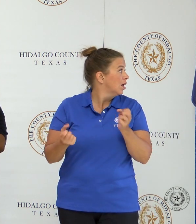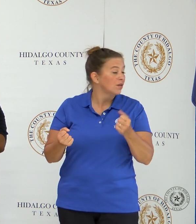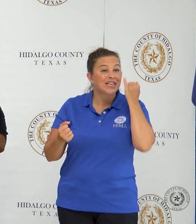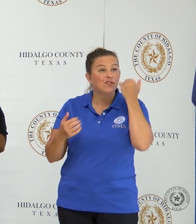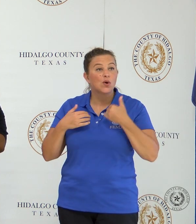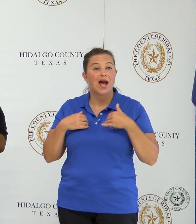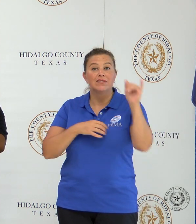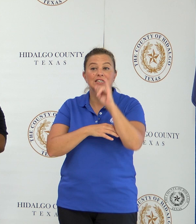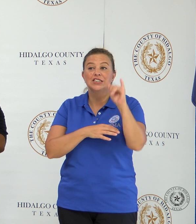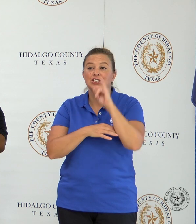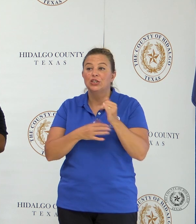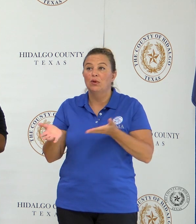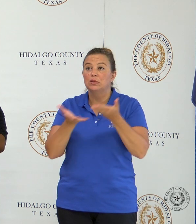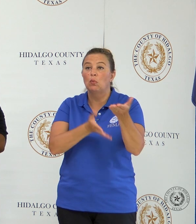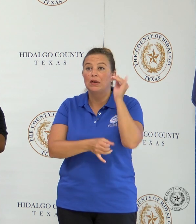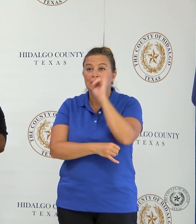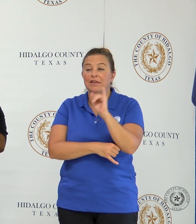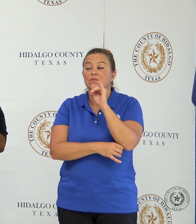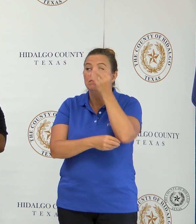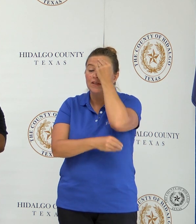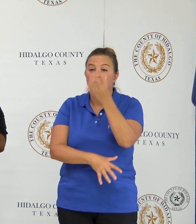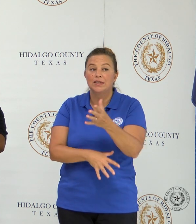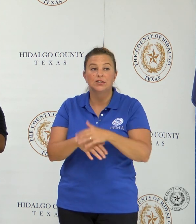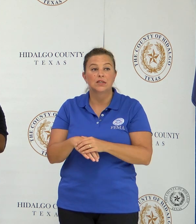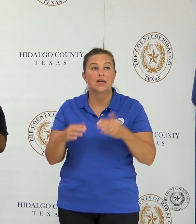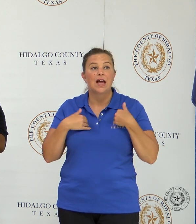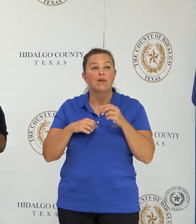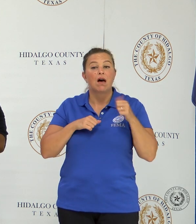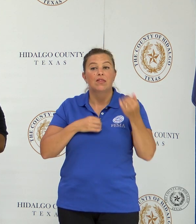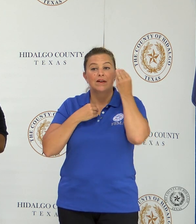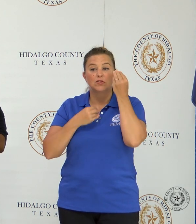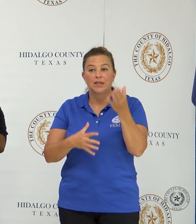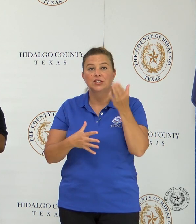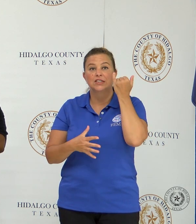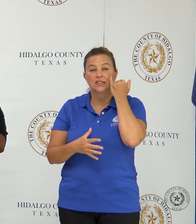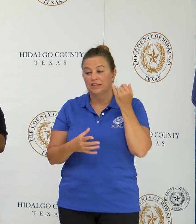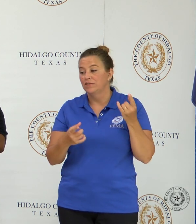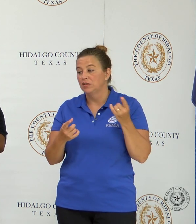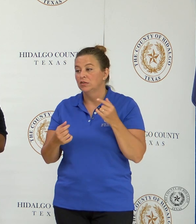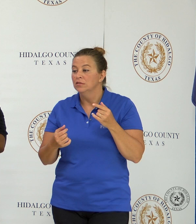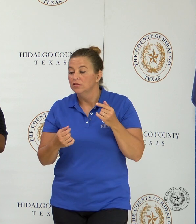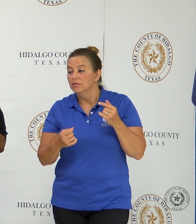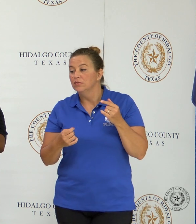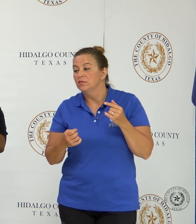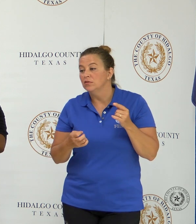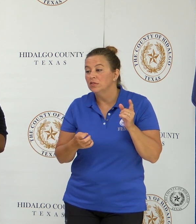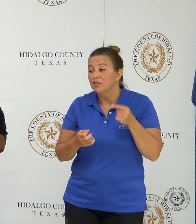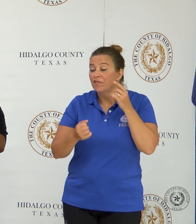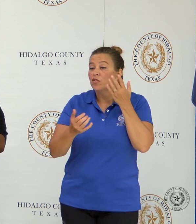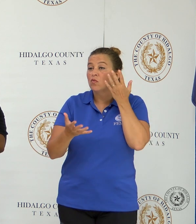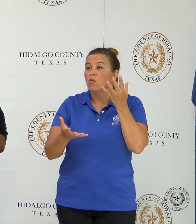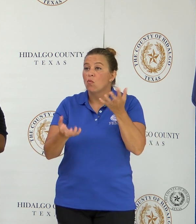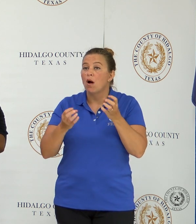have insurance. Bring that information. And then there's other pieces of information that if you were going to go in, in order to validate information, you can find